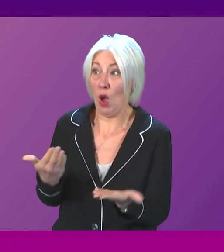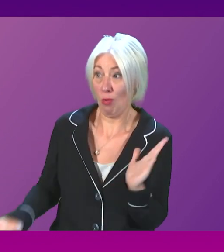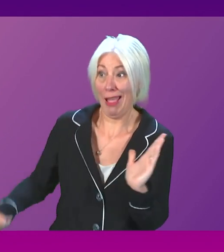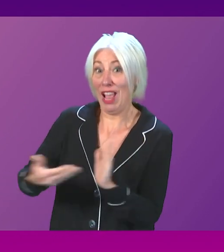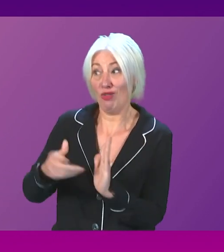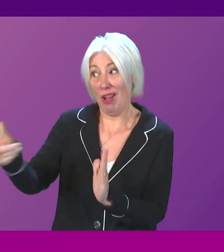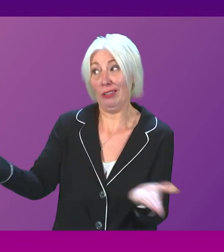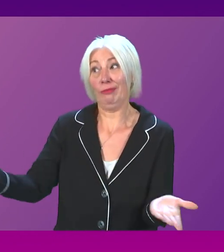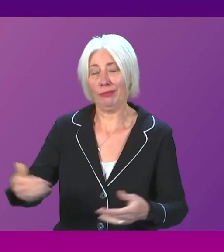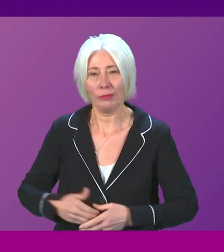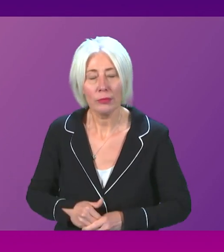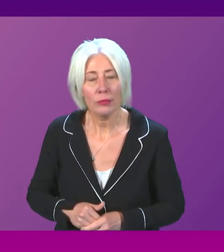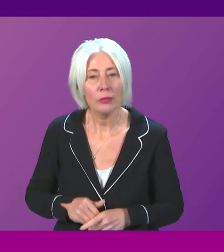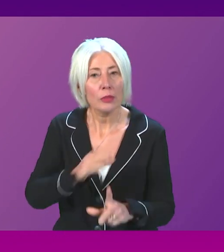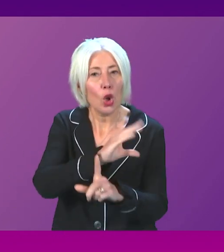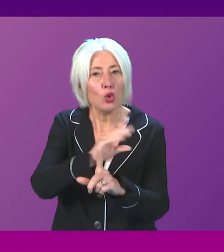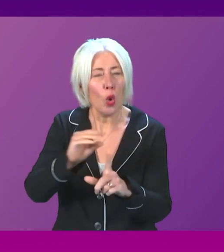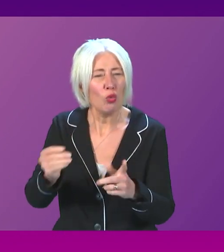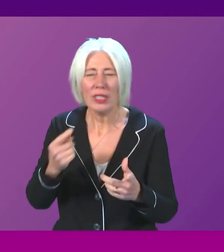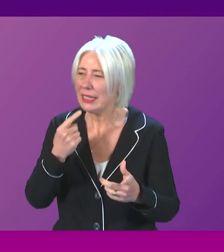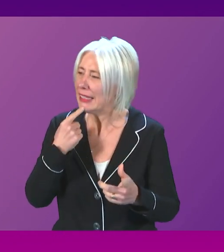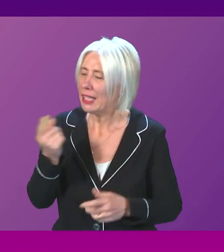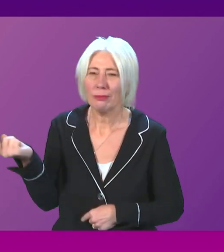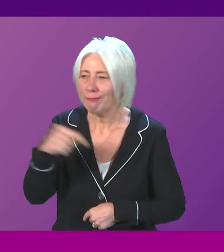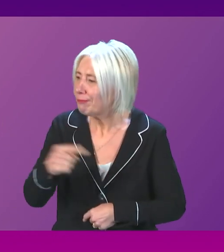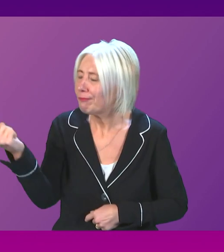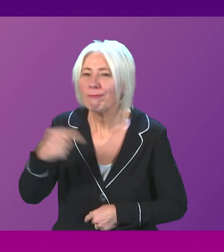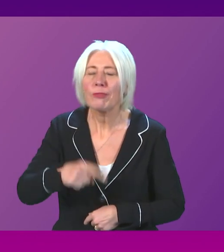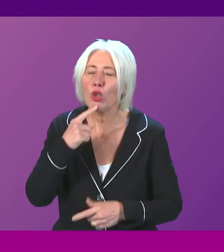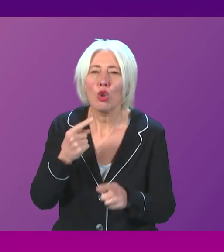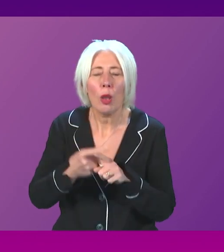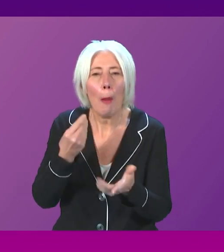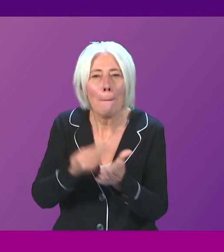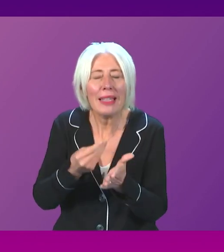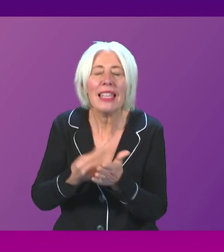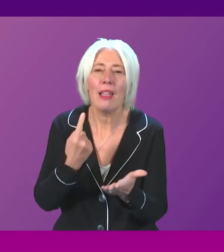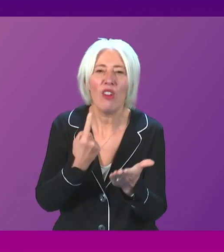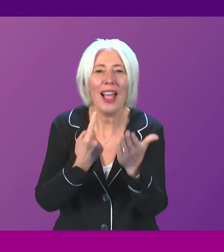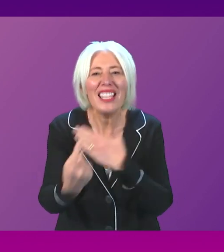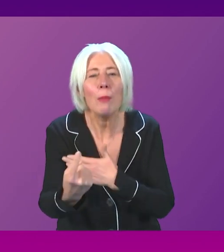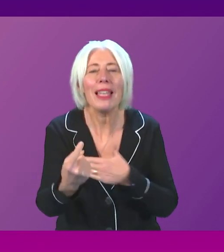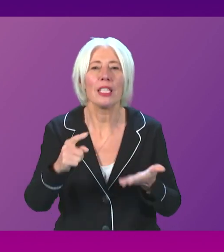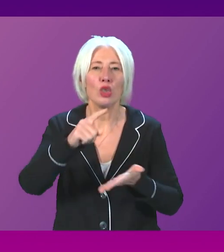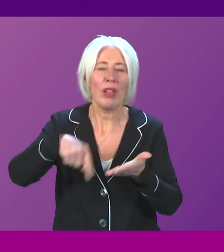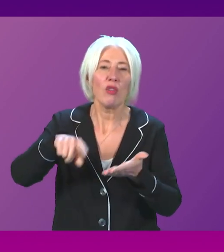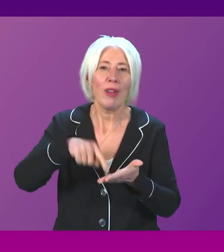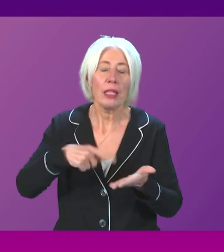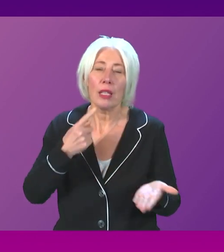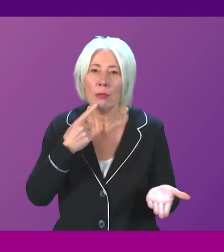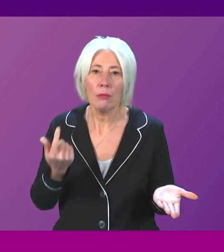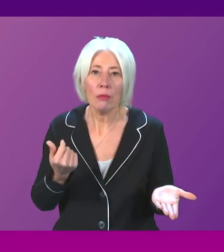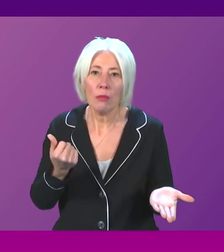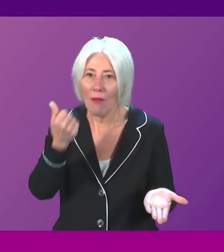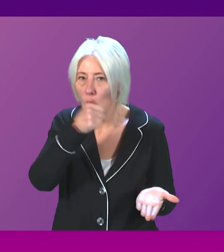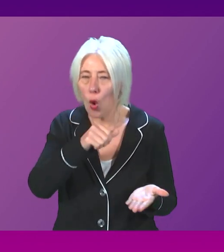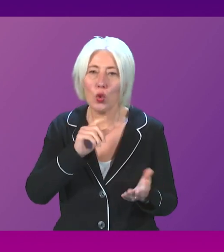there. The Tories, of course, keep coming and mentioning the money for an independence referendum, which of course would fall